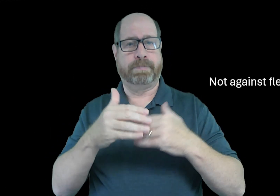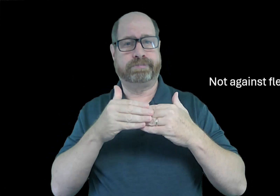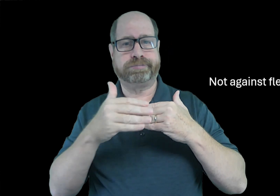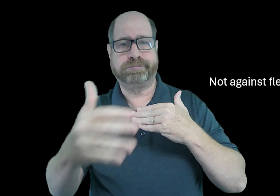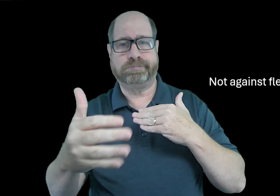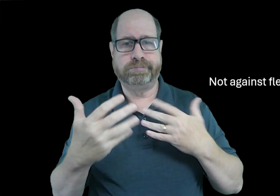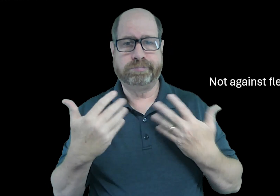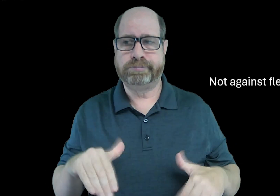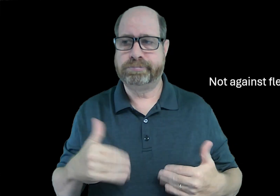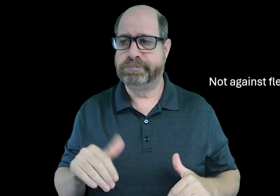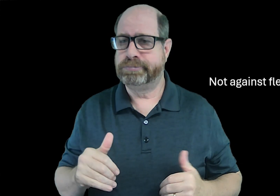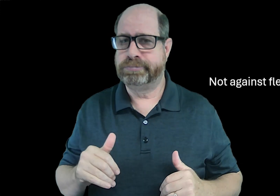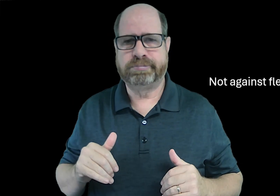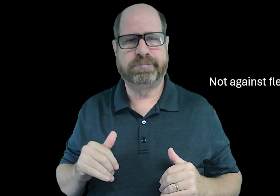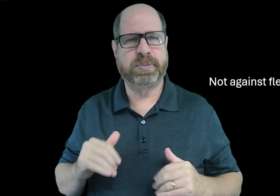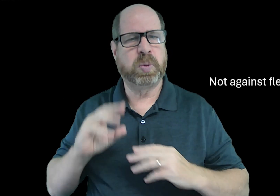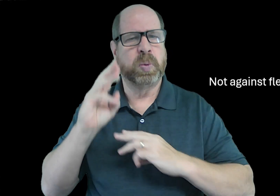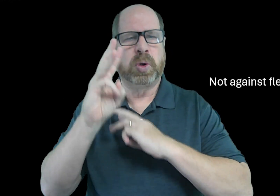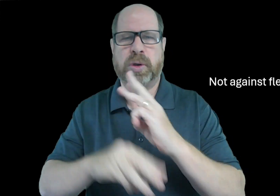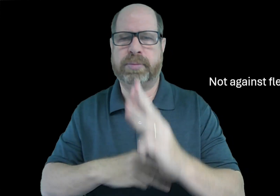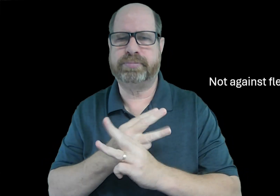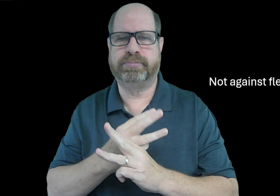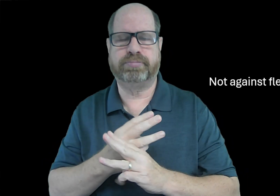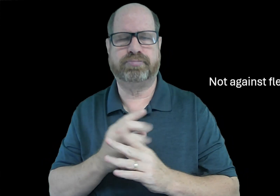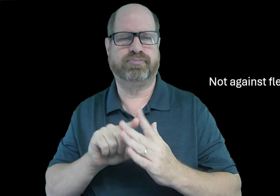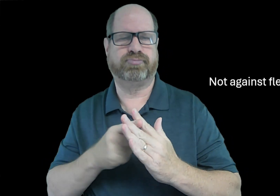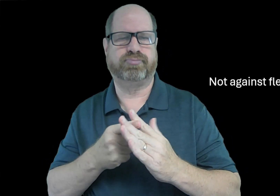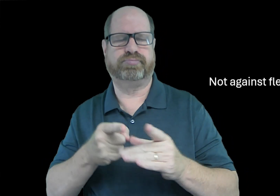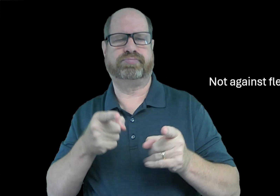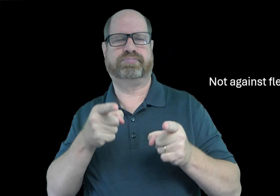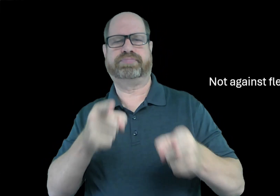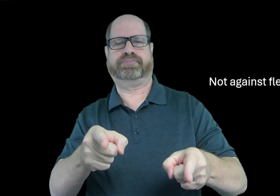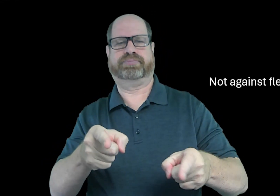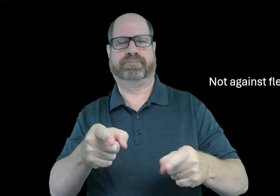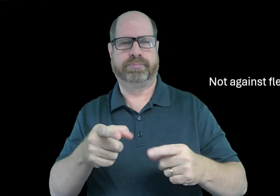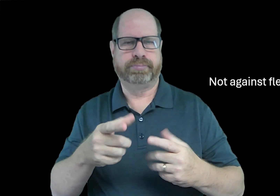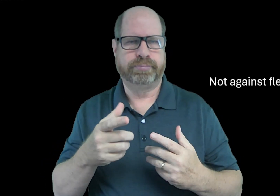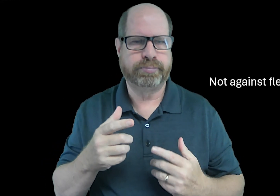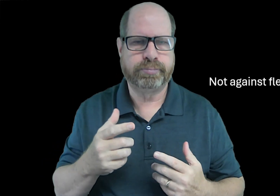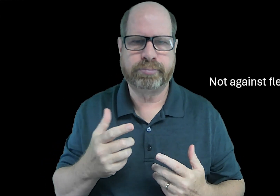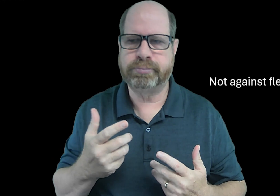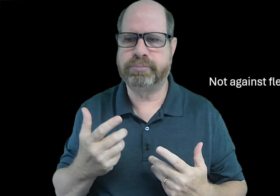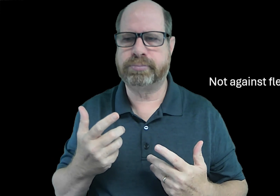Because as we keep going, we need to know that the world is targeting you.